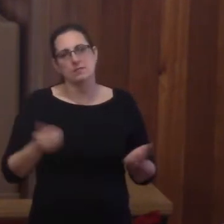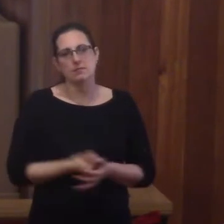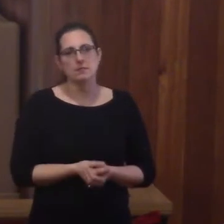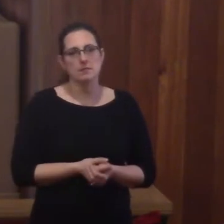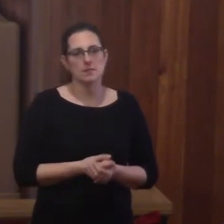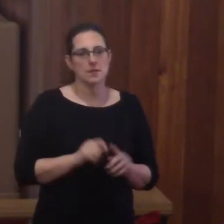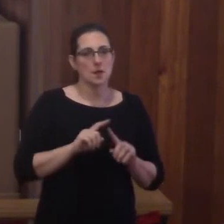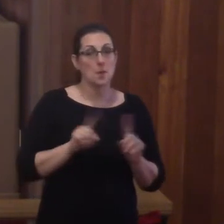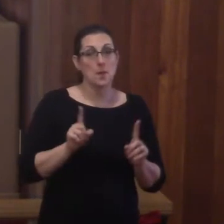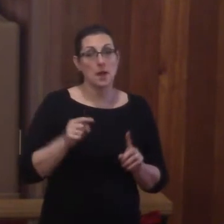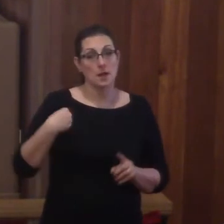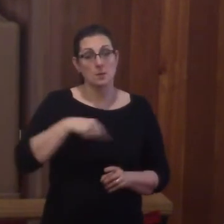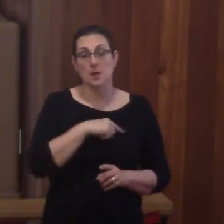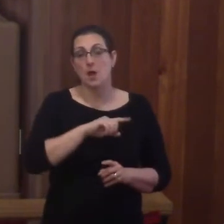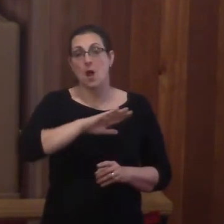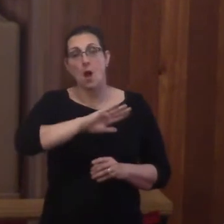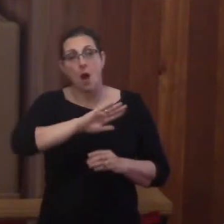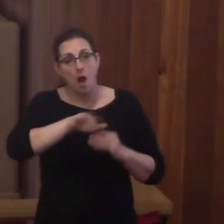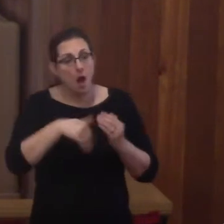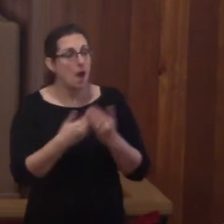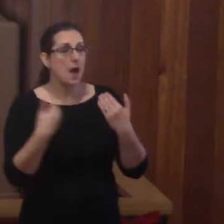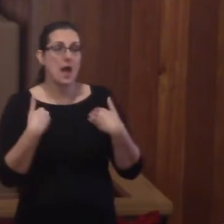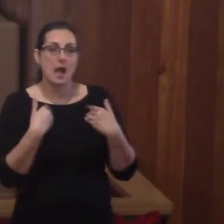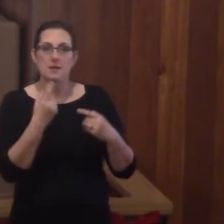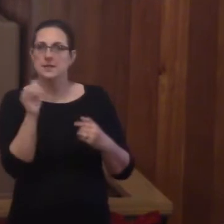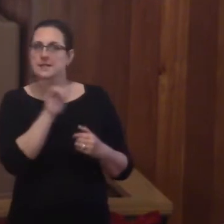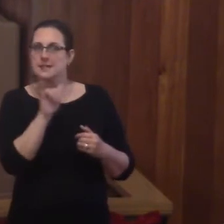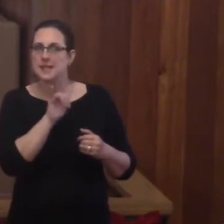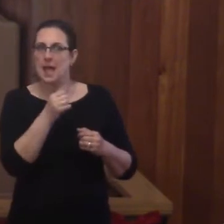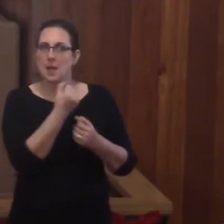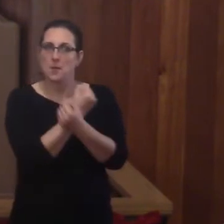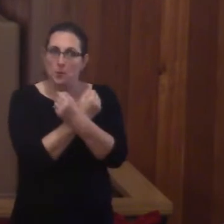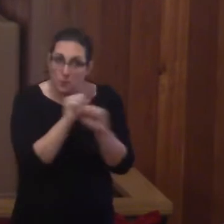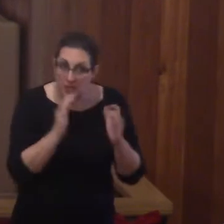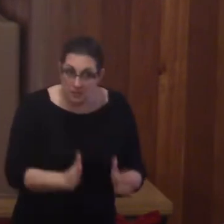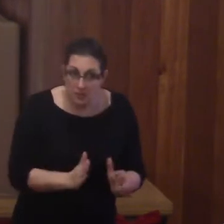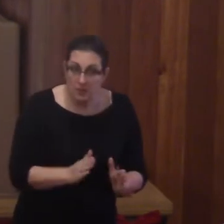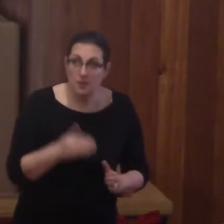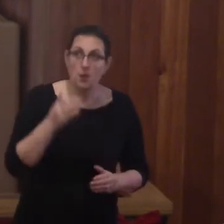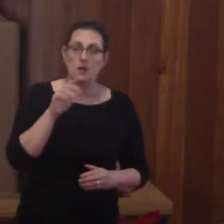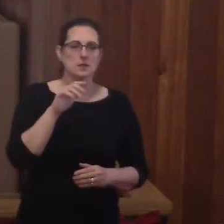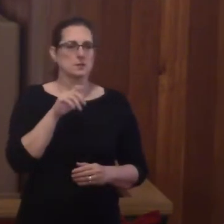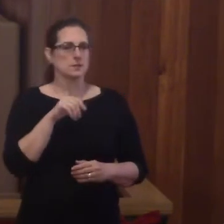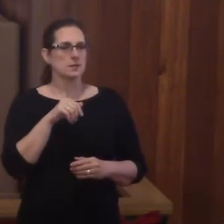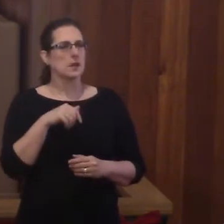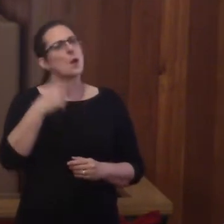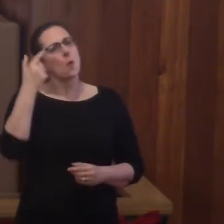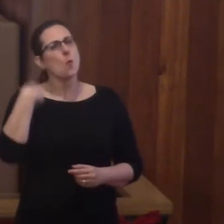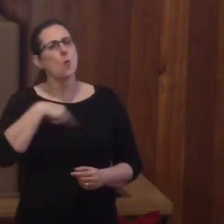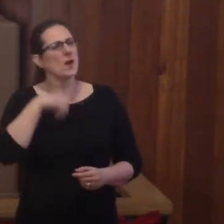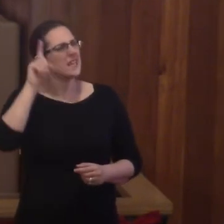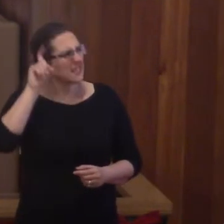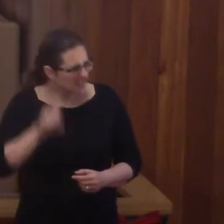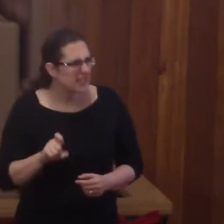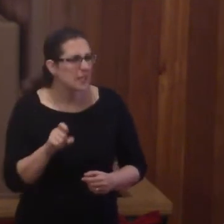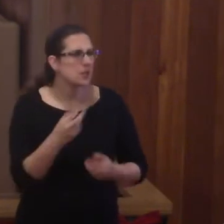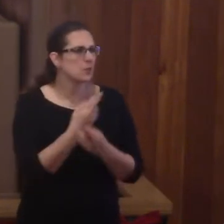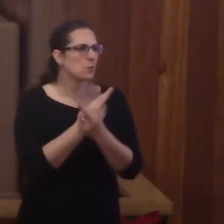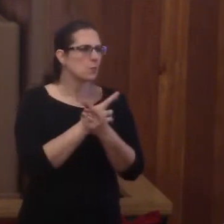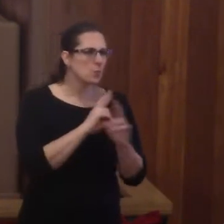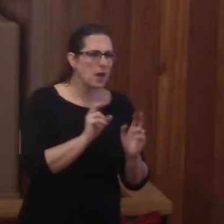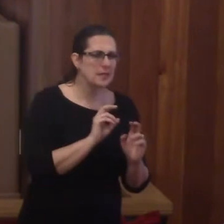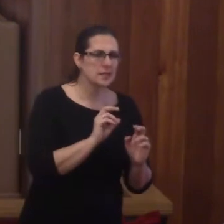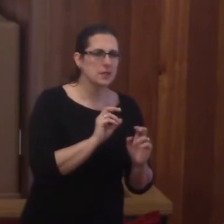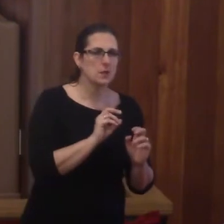we all have the same rescuer who saves us. For we are in need of rescuing because we